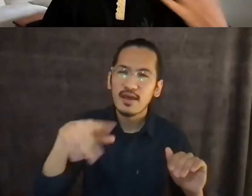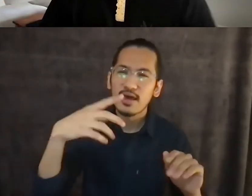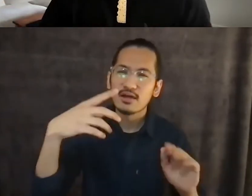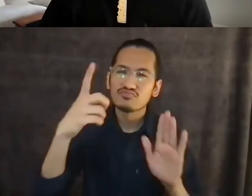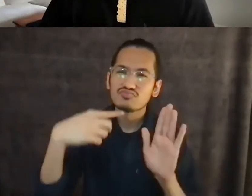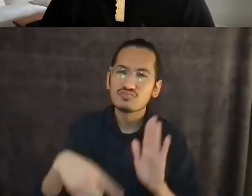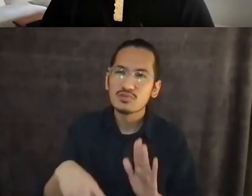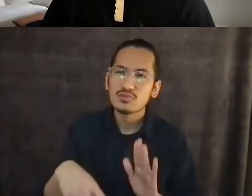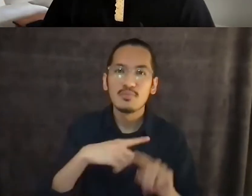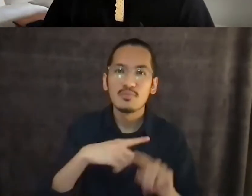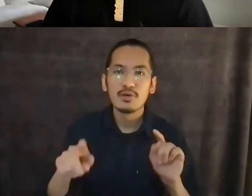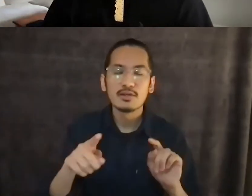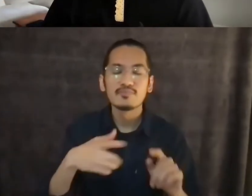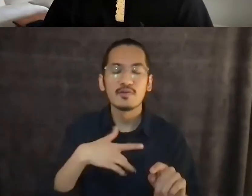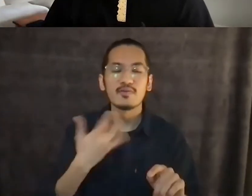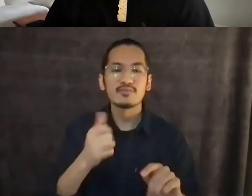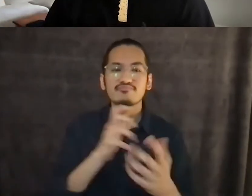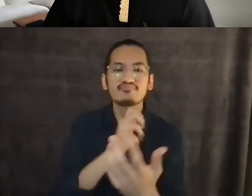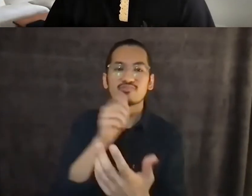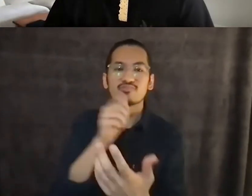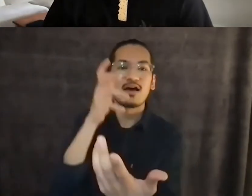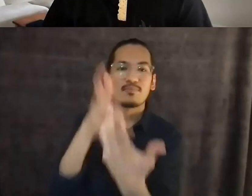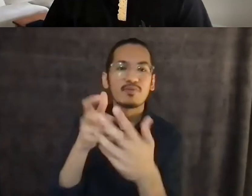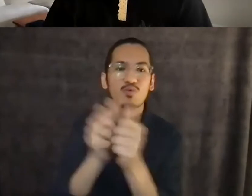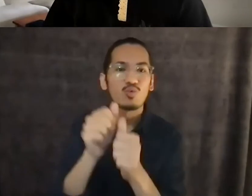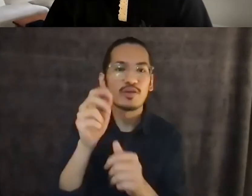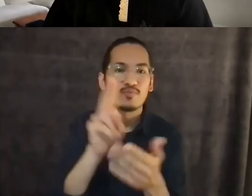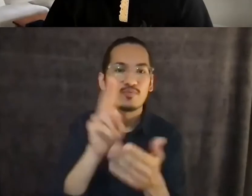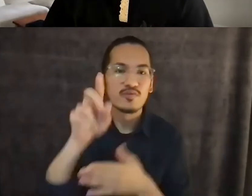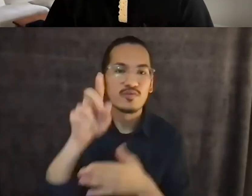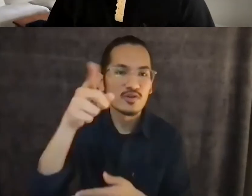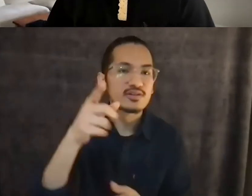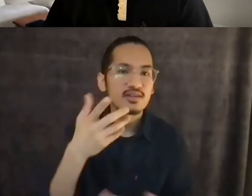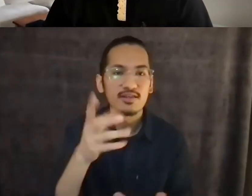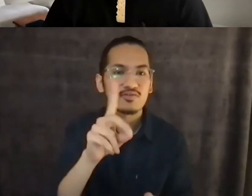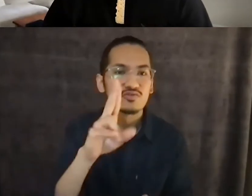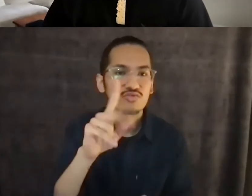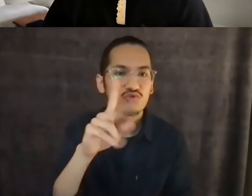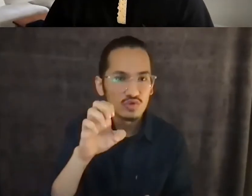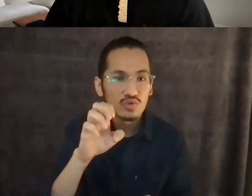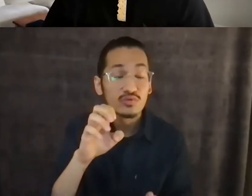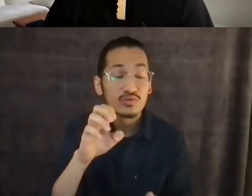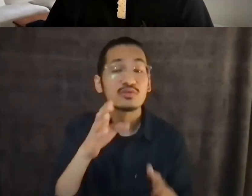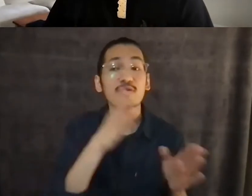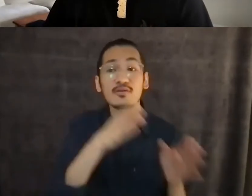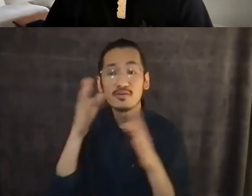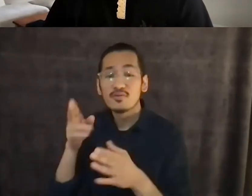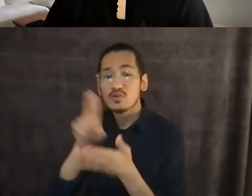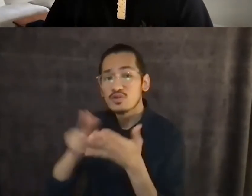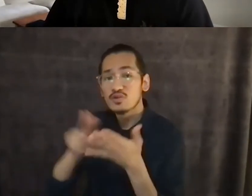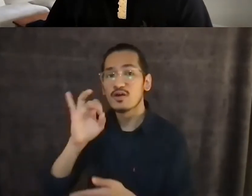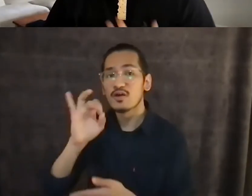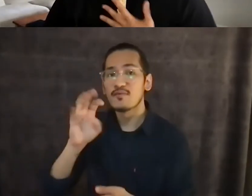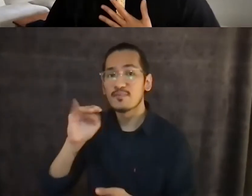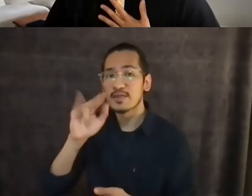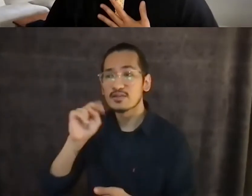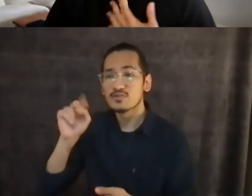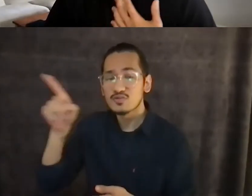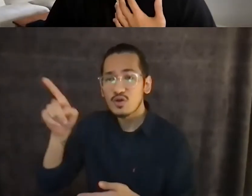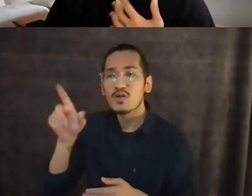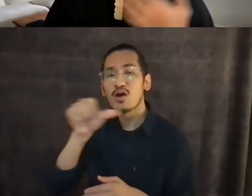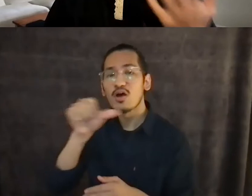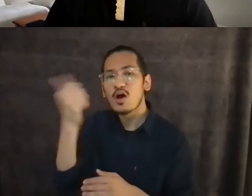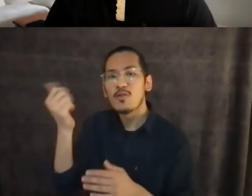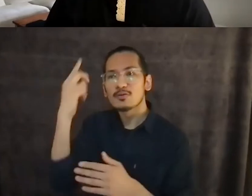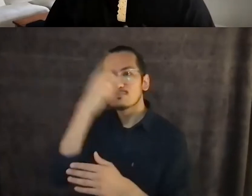When I sent it to Jason, um, at university of Minnesota and Jason's worked with a lot of other Kanaka Maoli writers. Uh, my colleague,